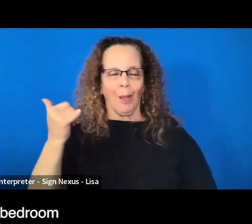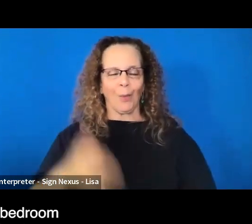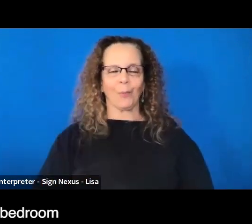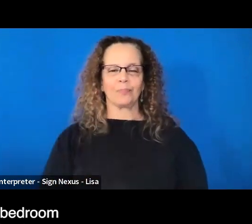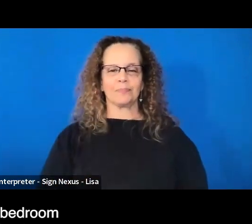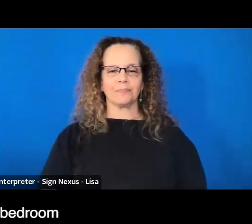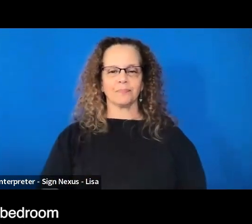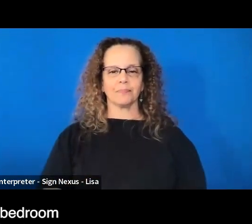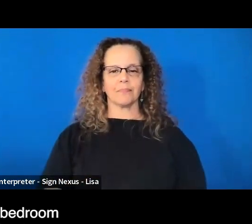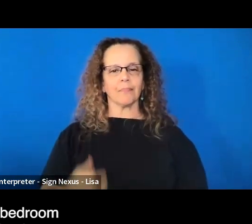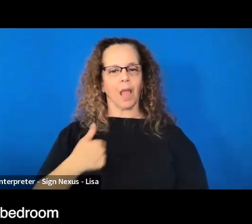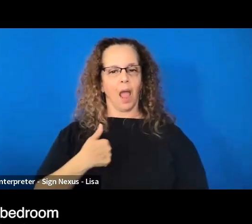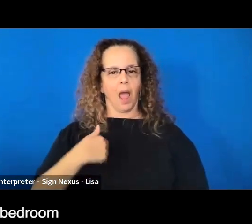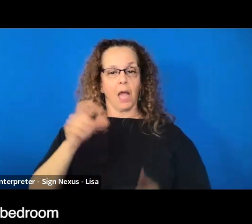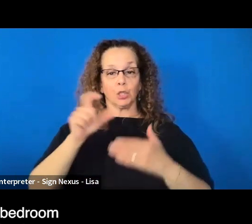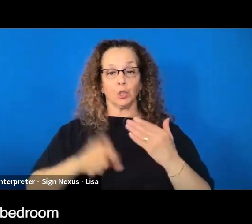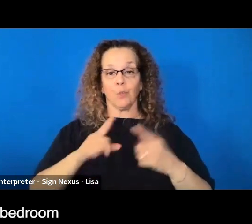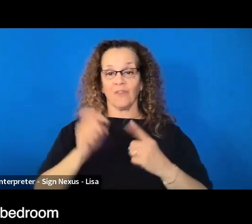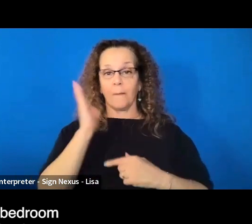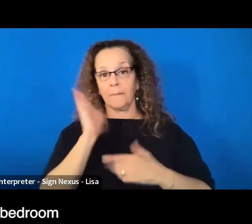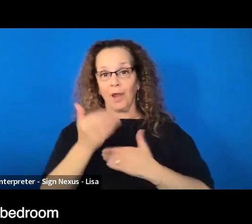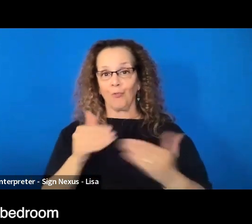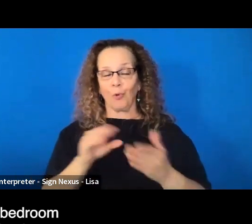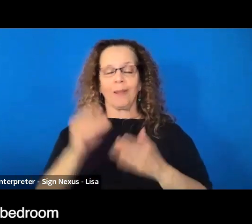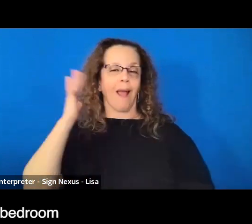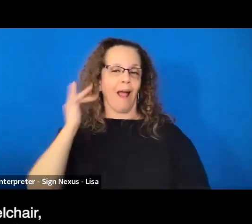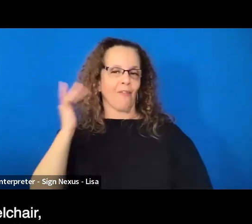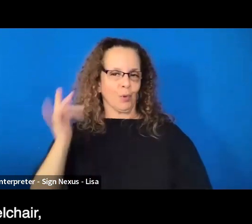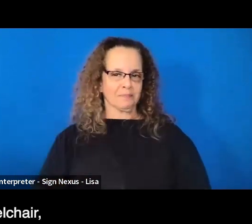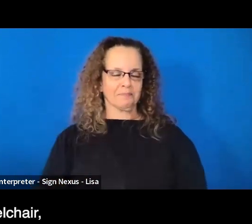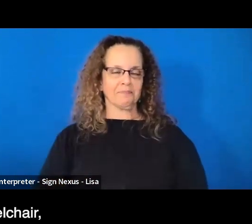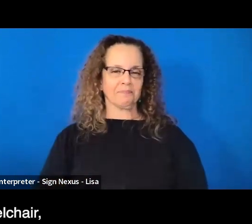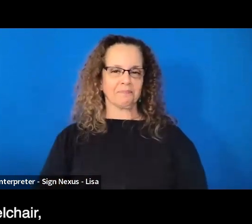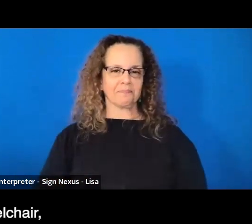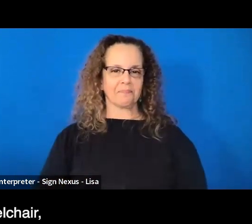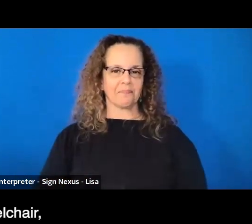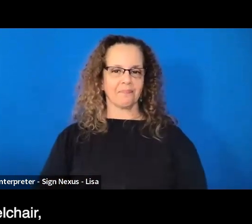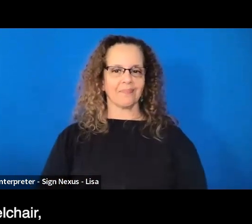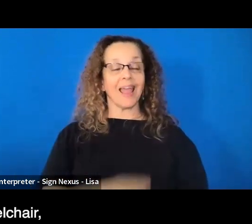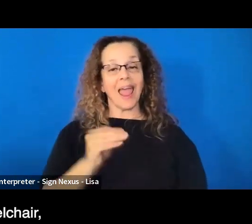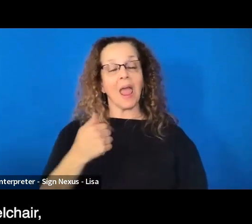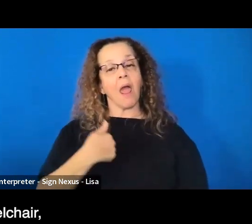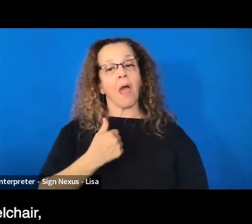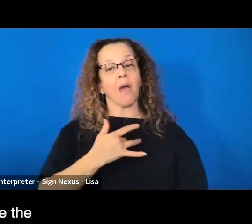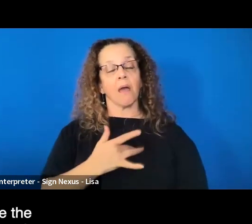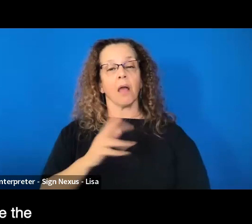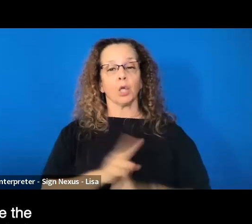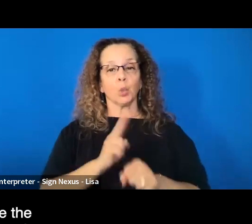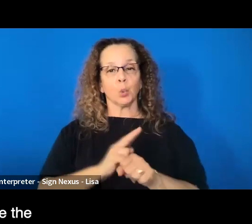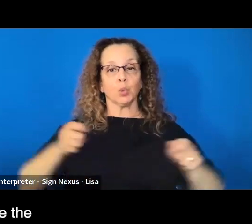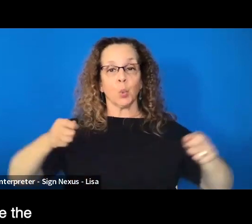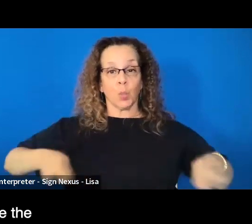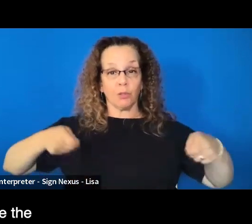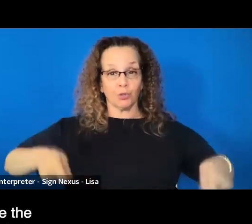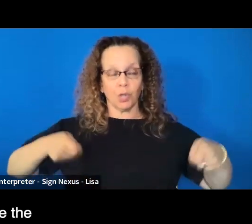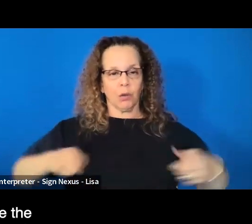hail to you all from my bedroom in Oakland, California. And I use a wheelchair, which is an important part of